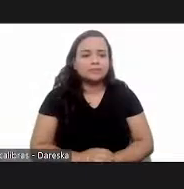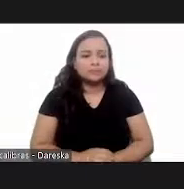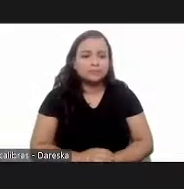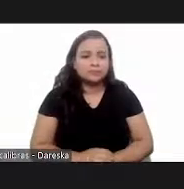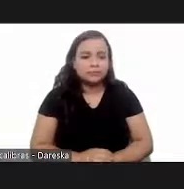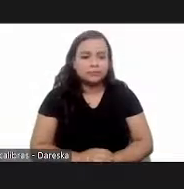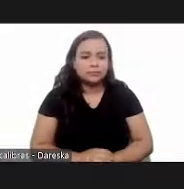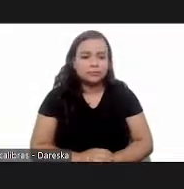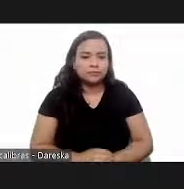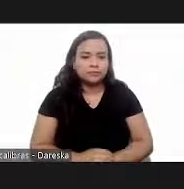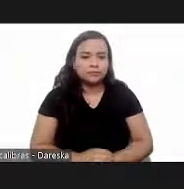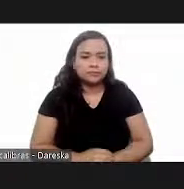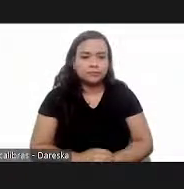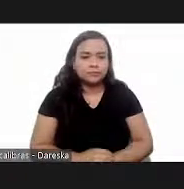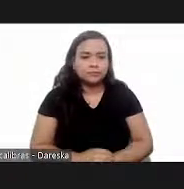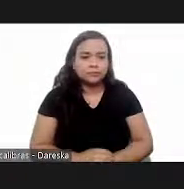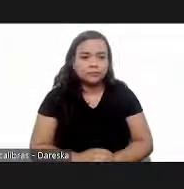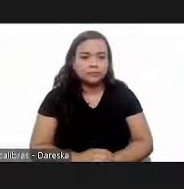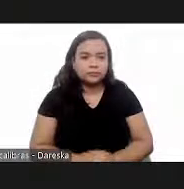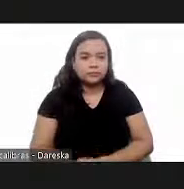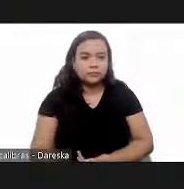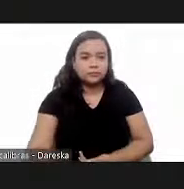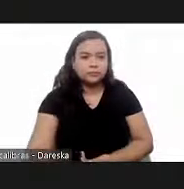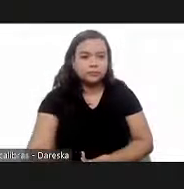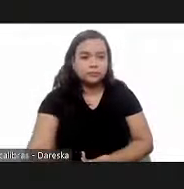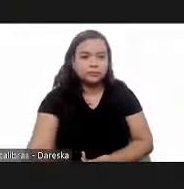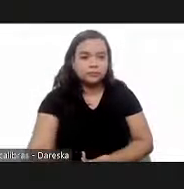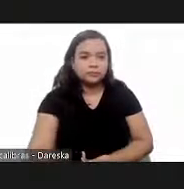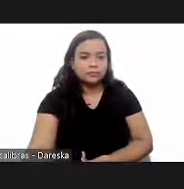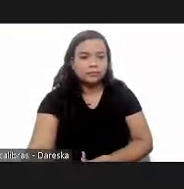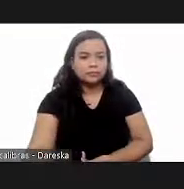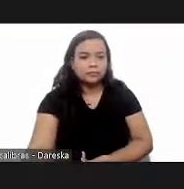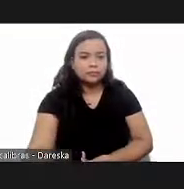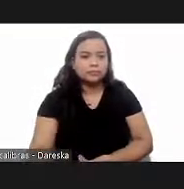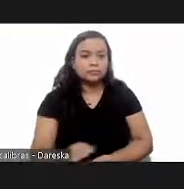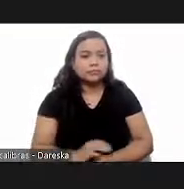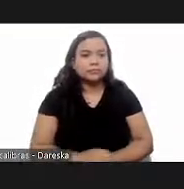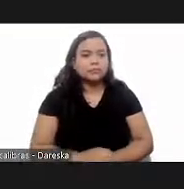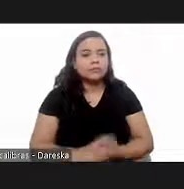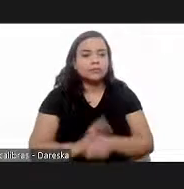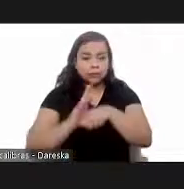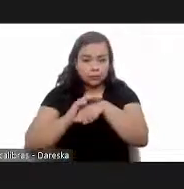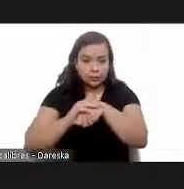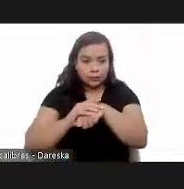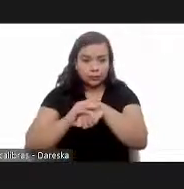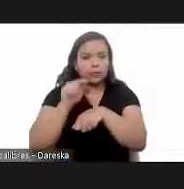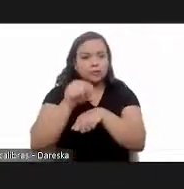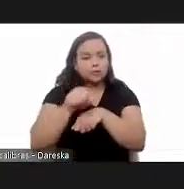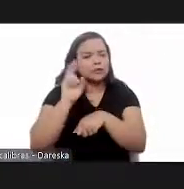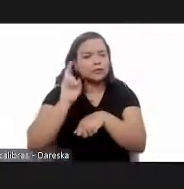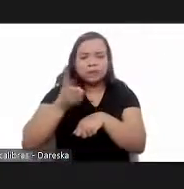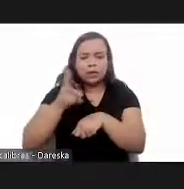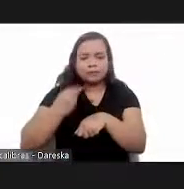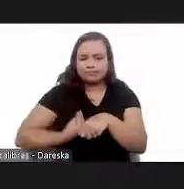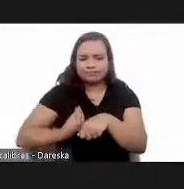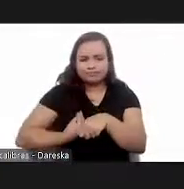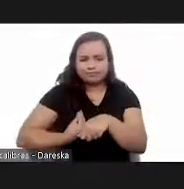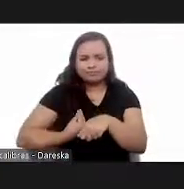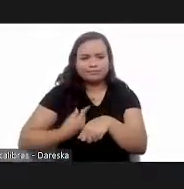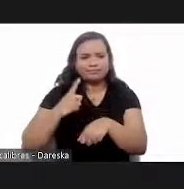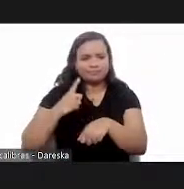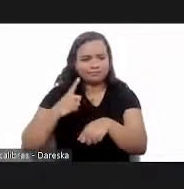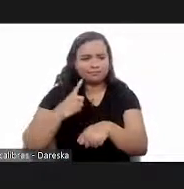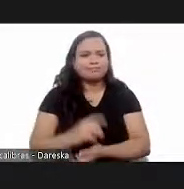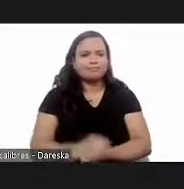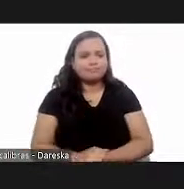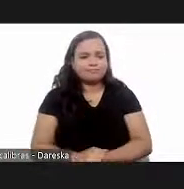infant i took the test chagas is a problem that has already been present always